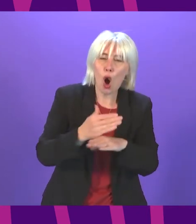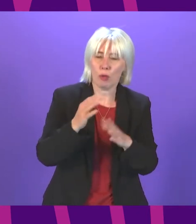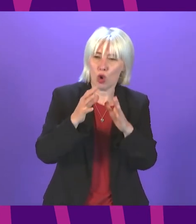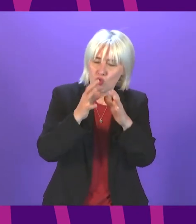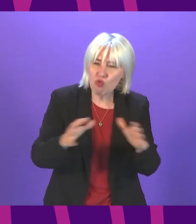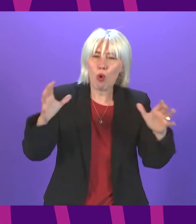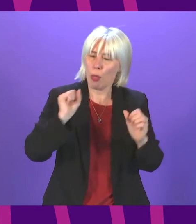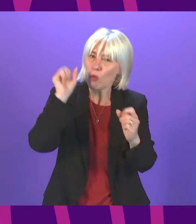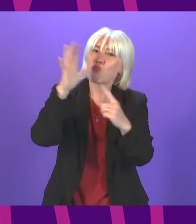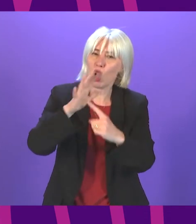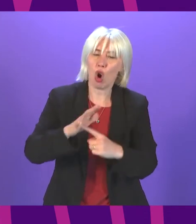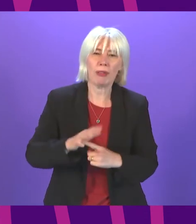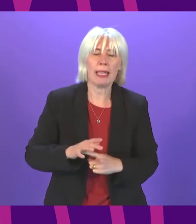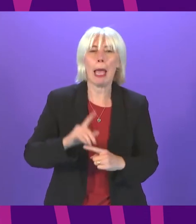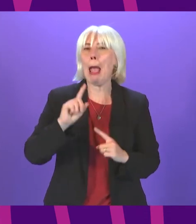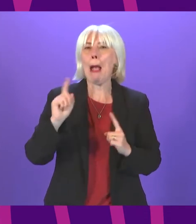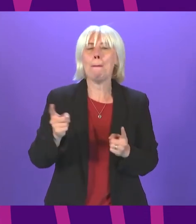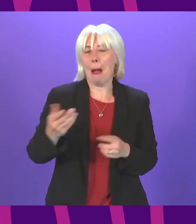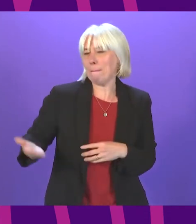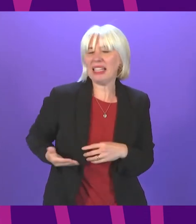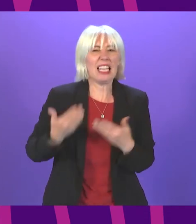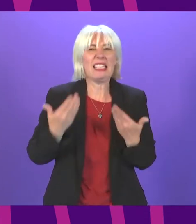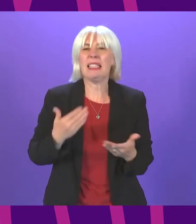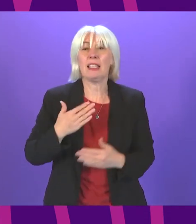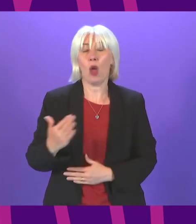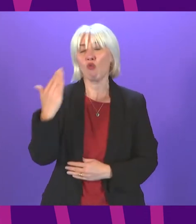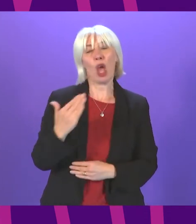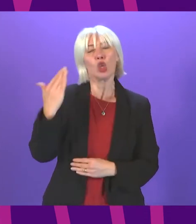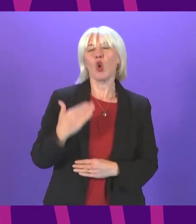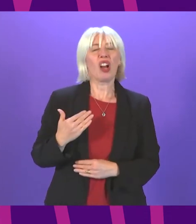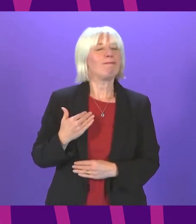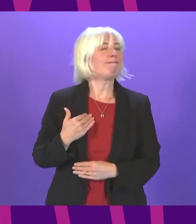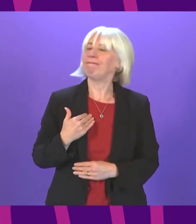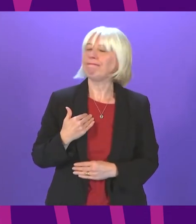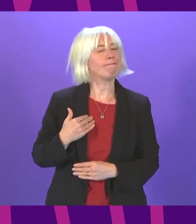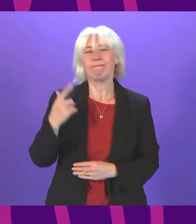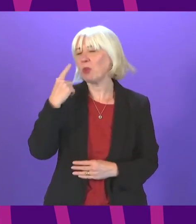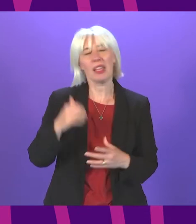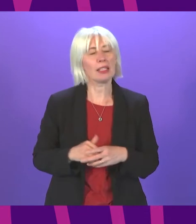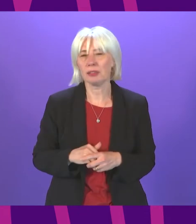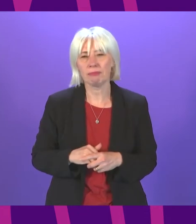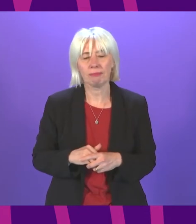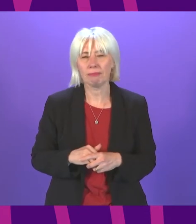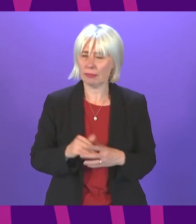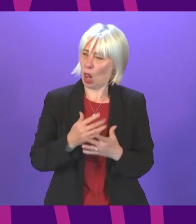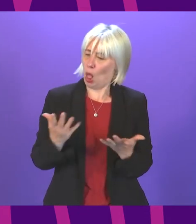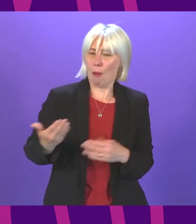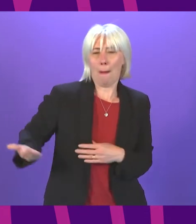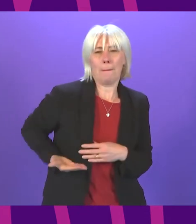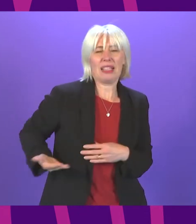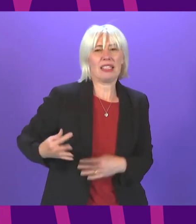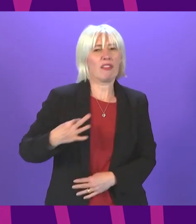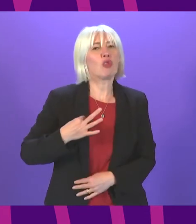priority, but they will have received no reassurance from the statement at all. A number of business representatives